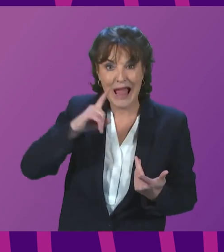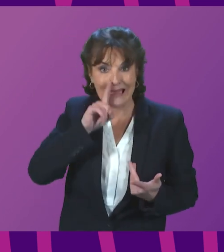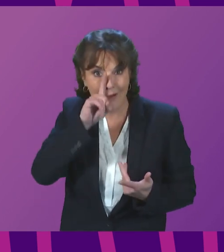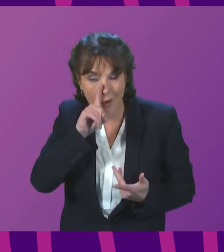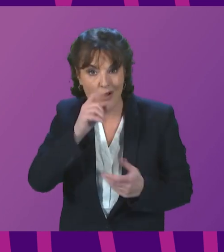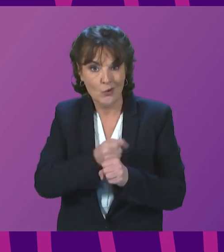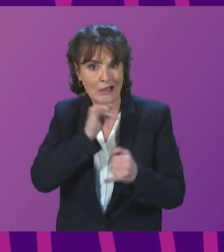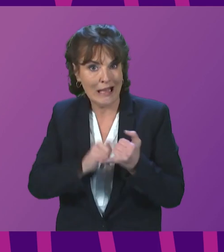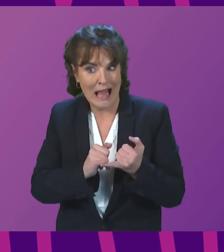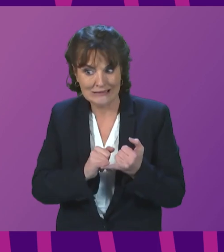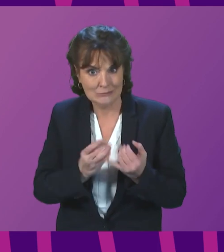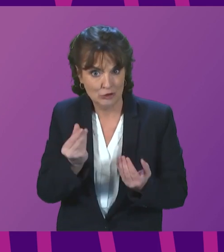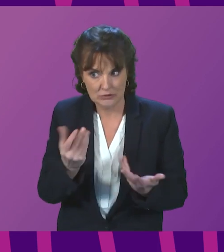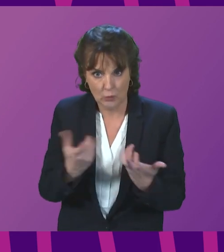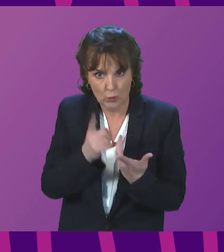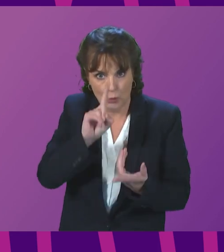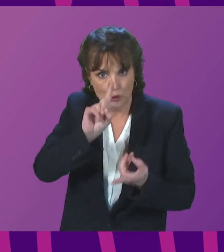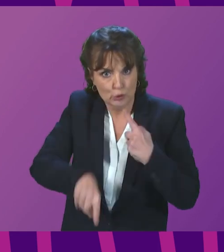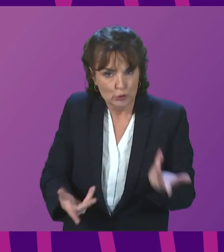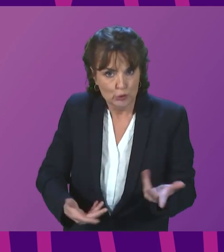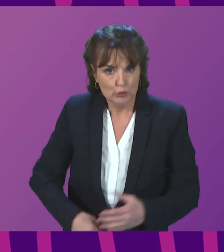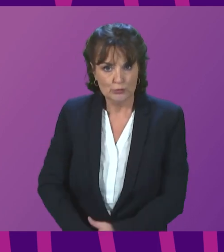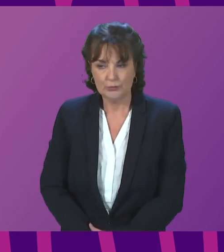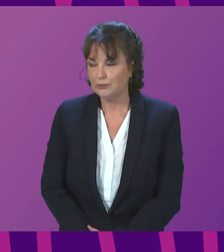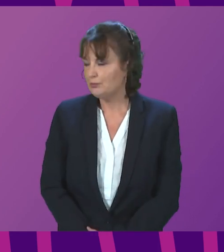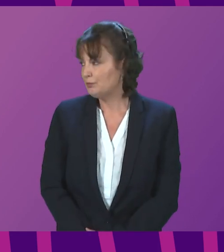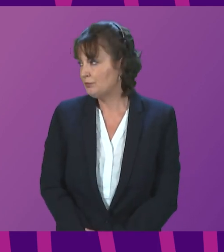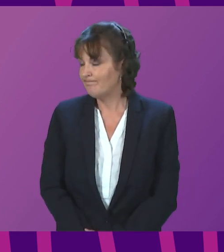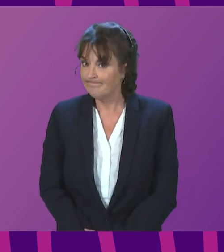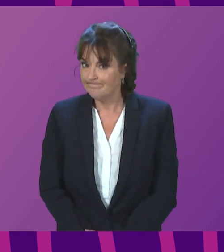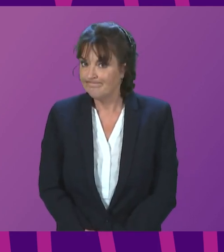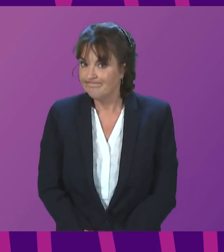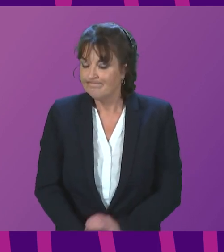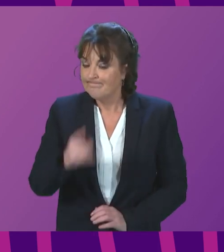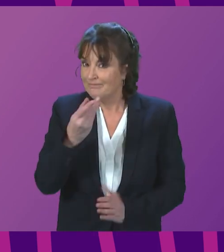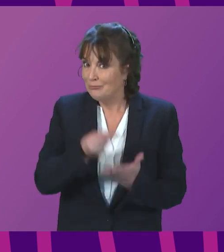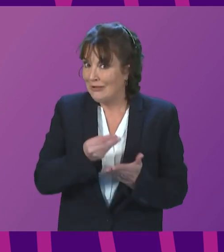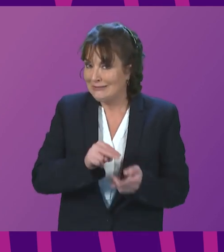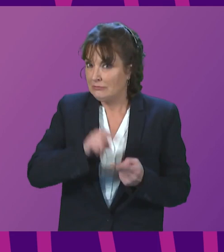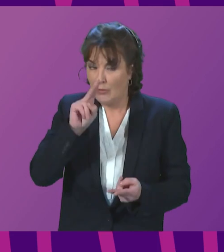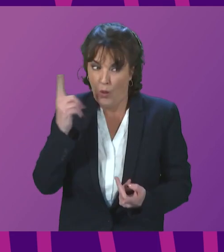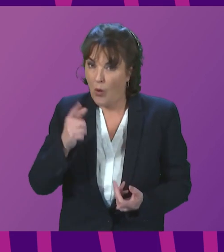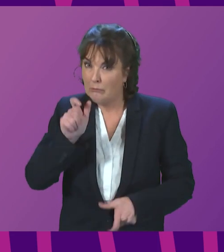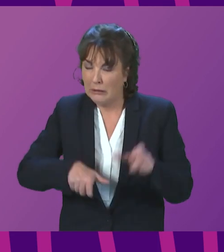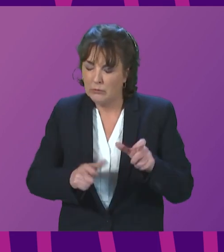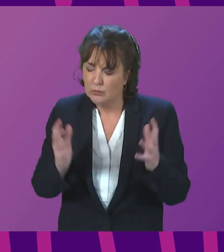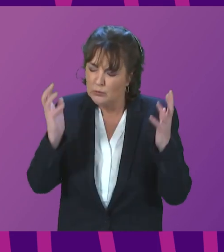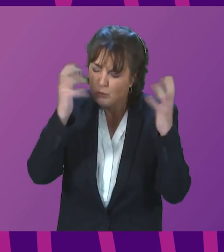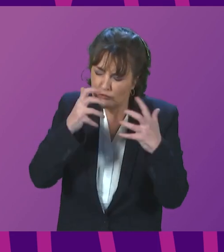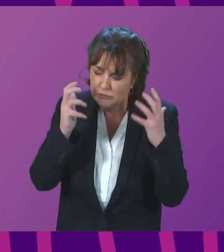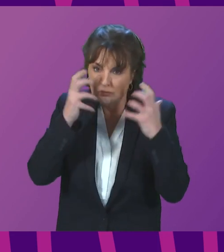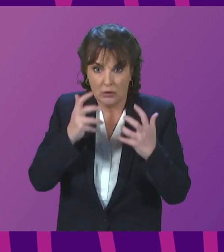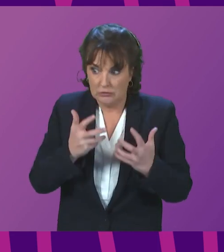Rising gas prices are causing many people to worry about energy bills especially of course with the price cap increase